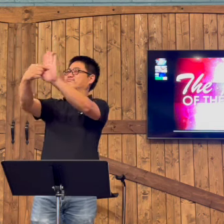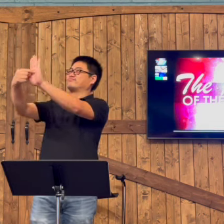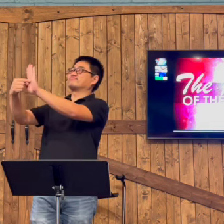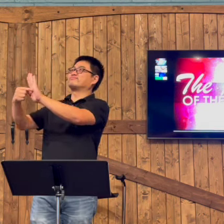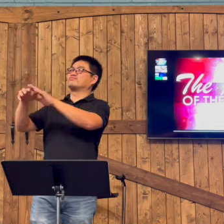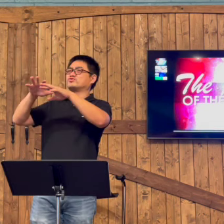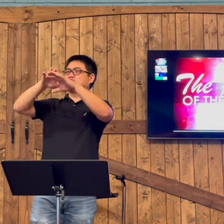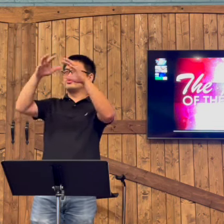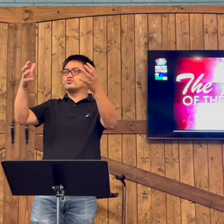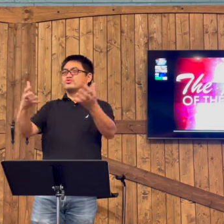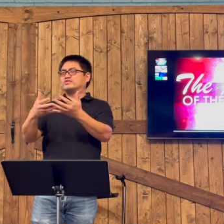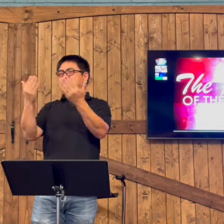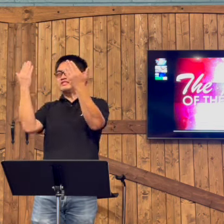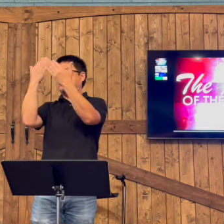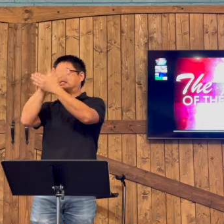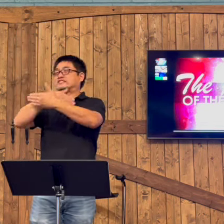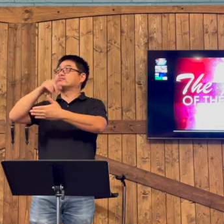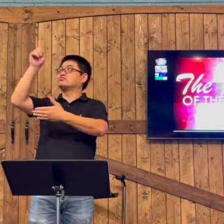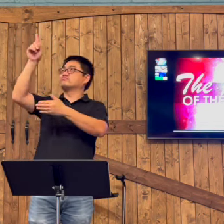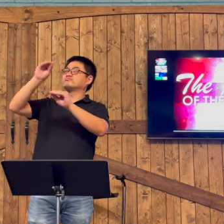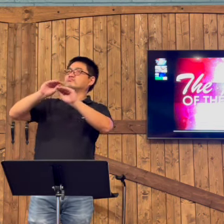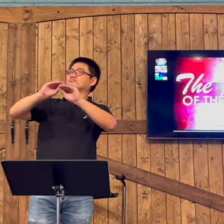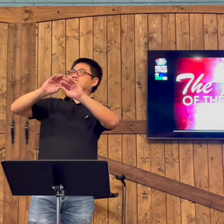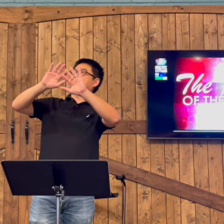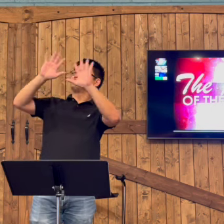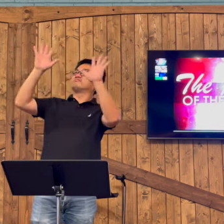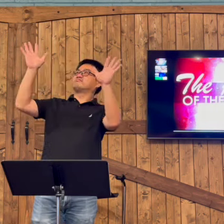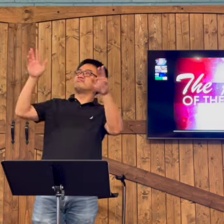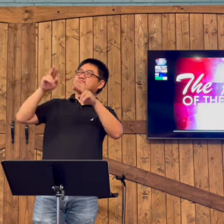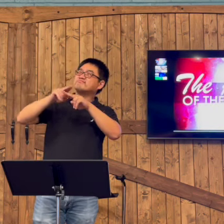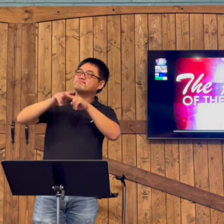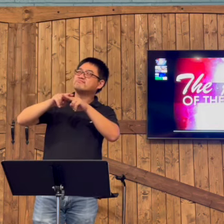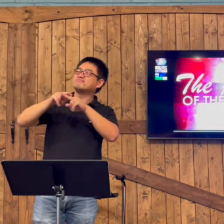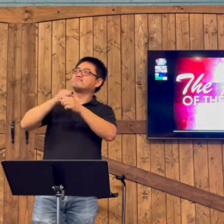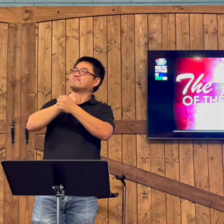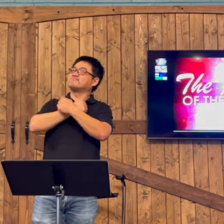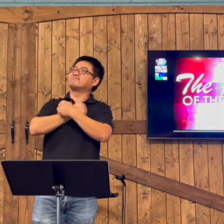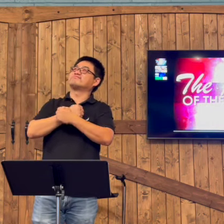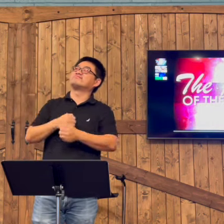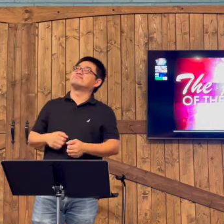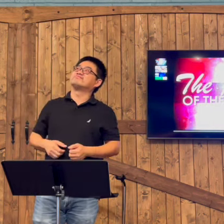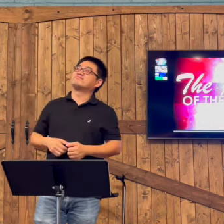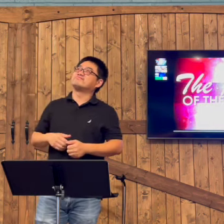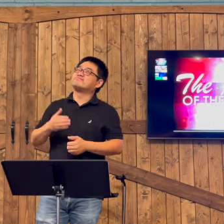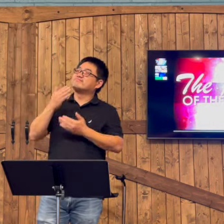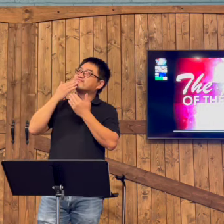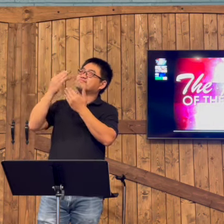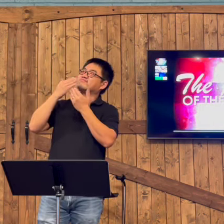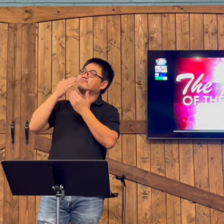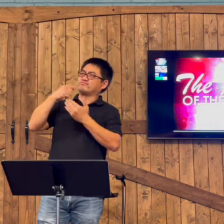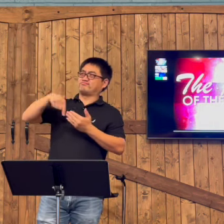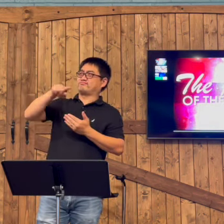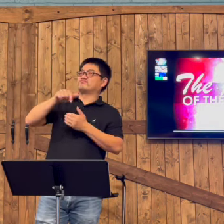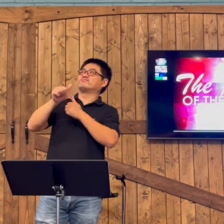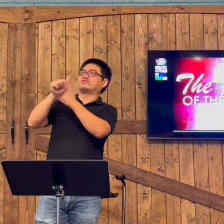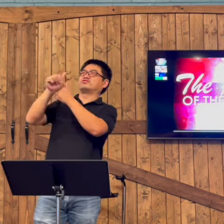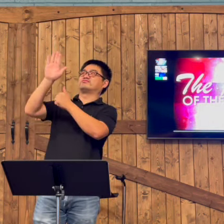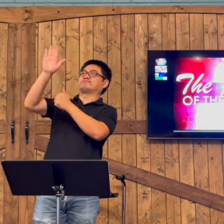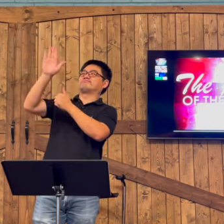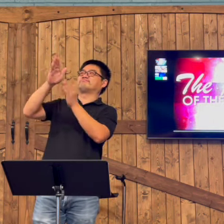light can shine through us through the world of darkness here. That Your light will be clear and we can be like salt. Thank